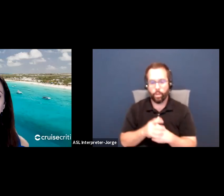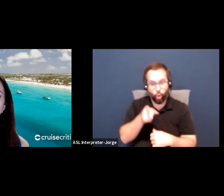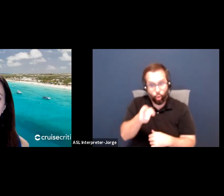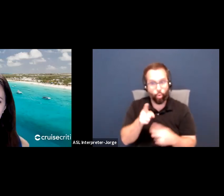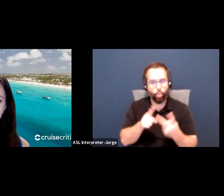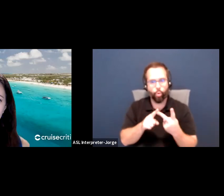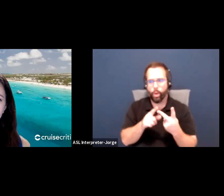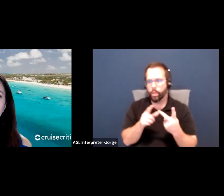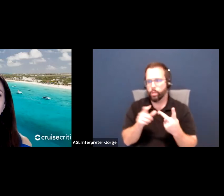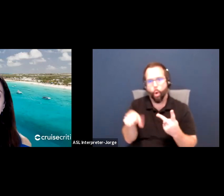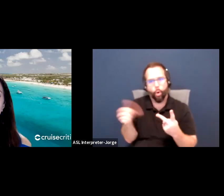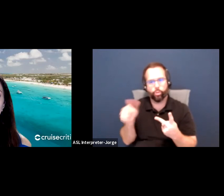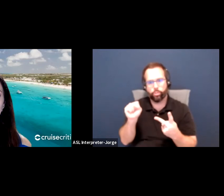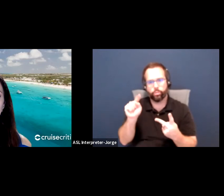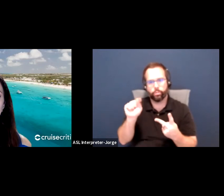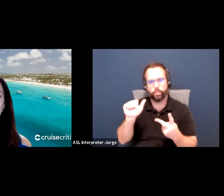get the goal started?